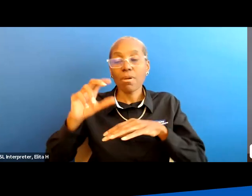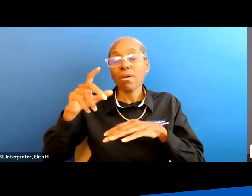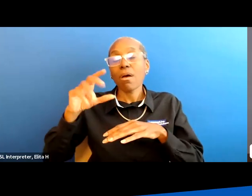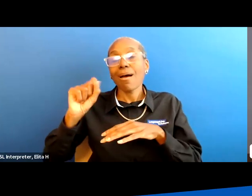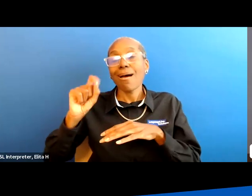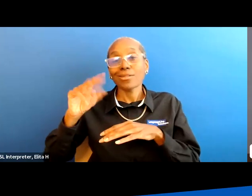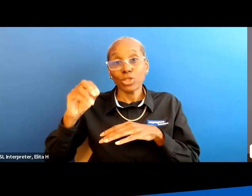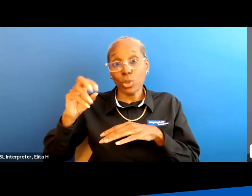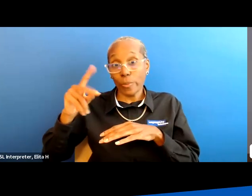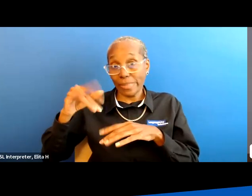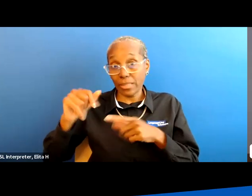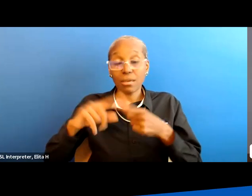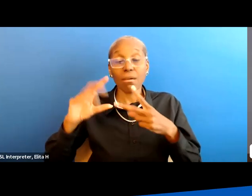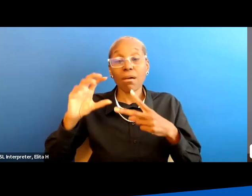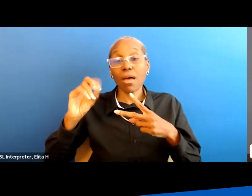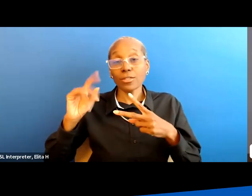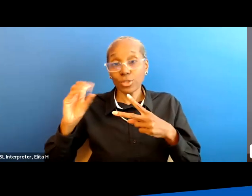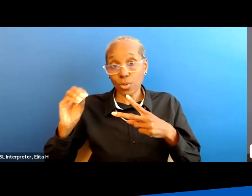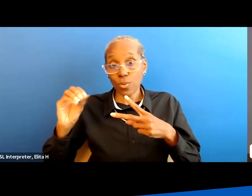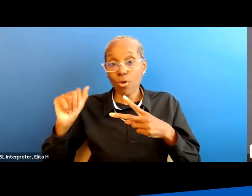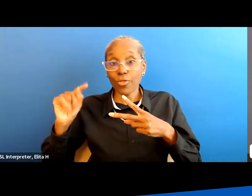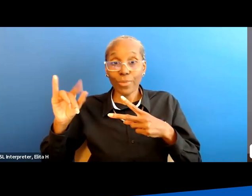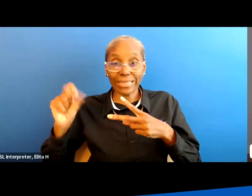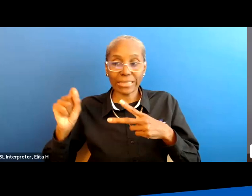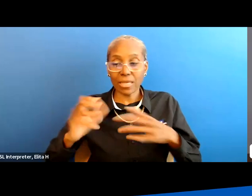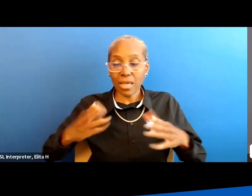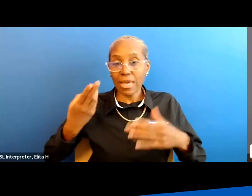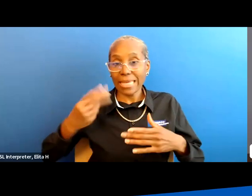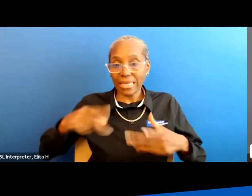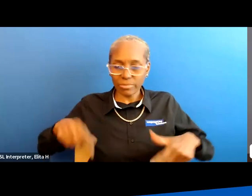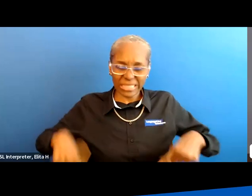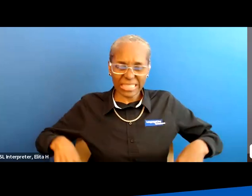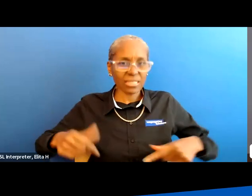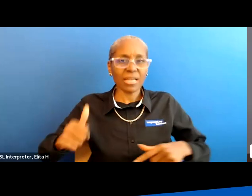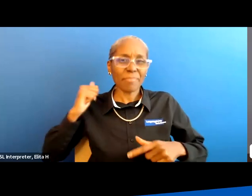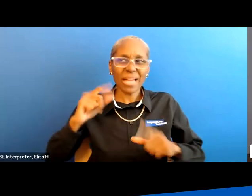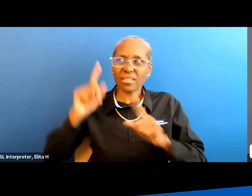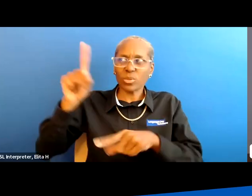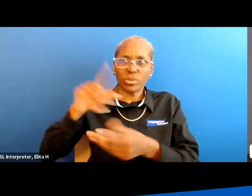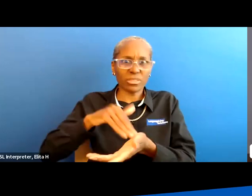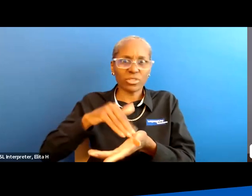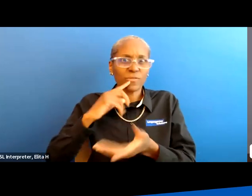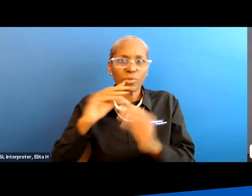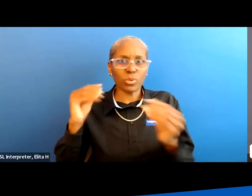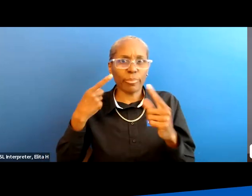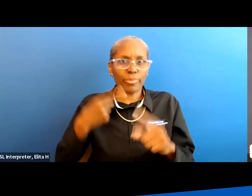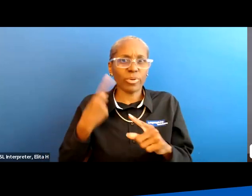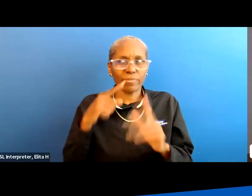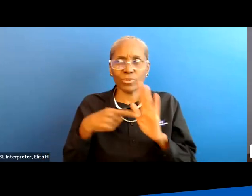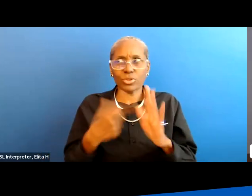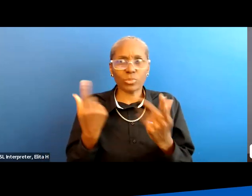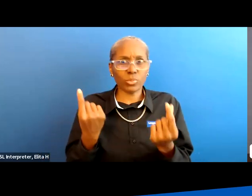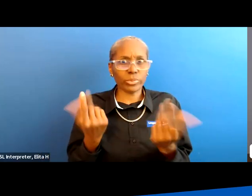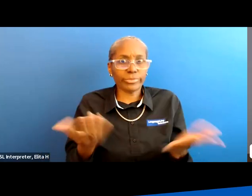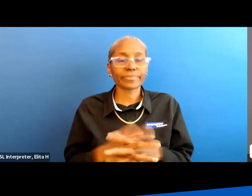my hips i've been referred to an mri for the back even though i have no pain is there any point to that as what can it show me that i